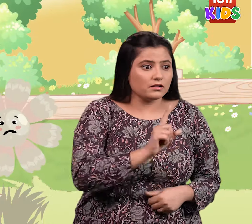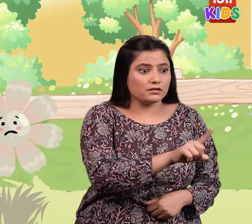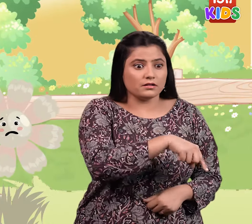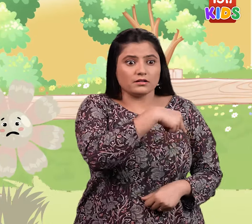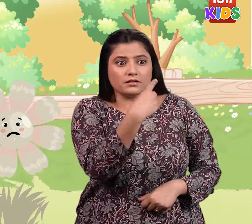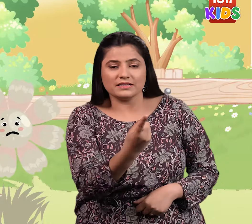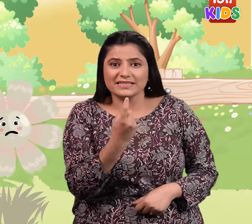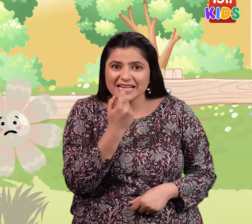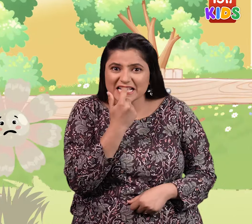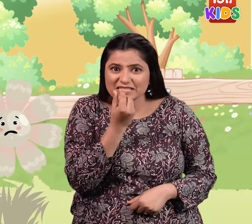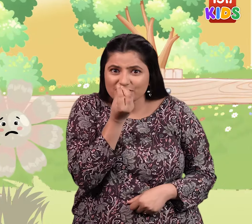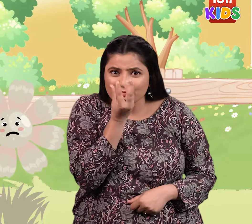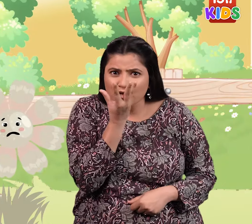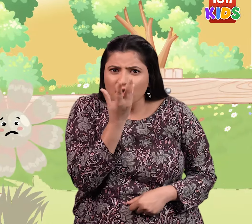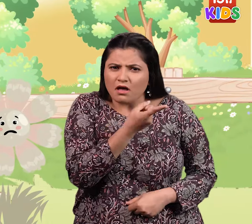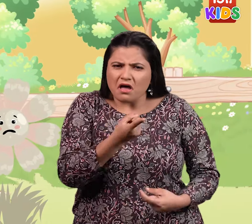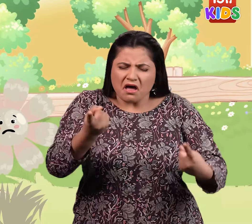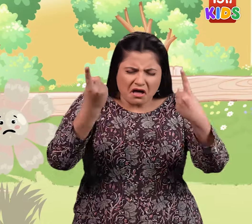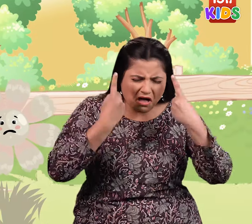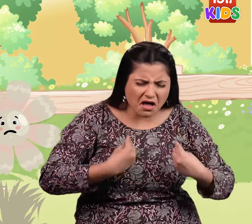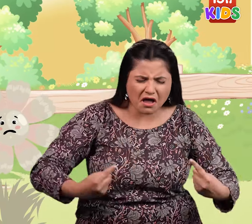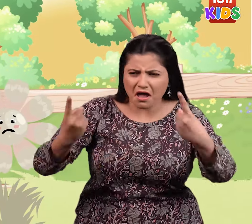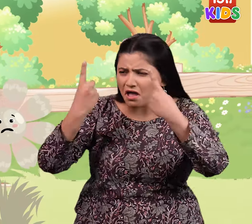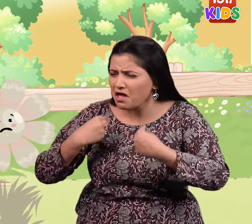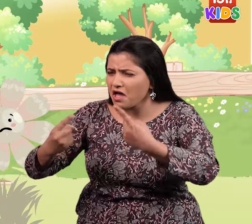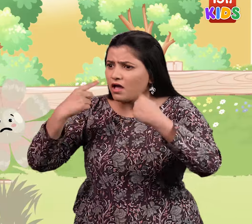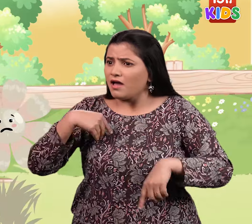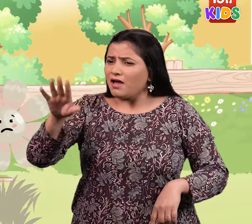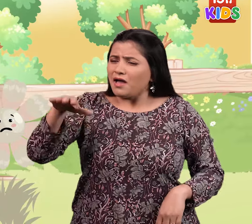Daisy cried, I am very thirsty.